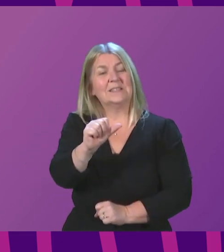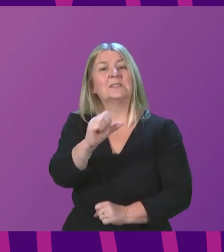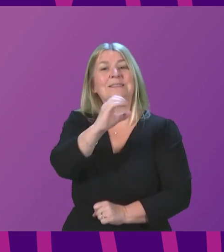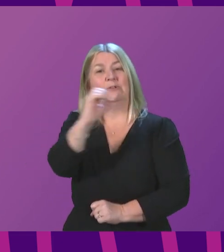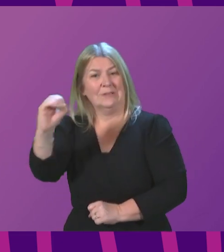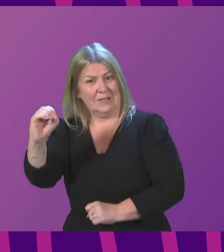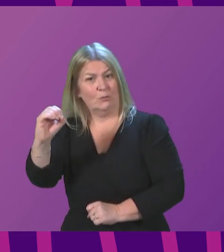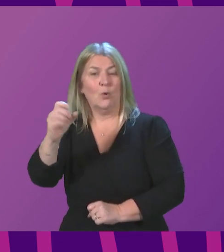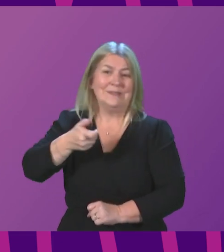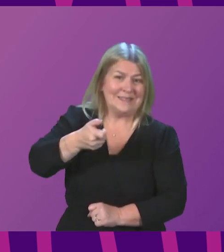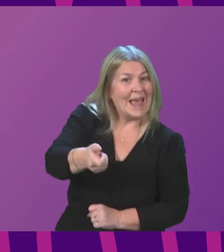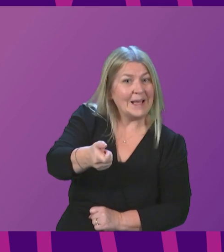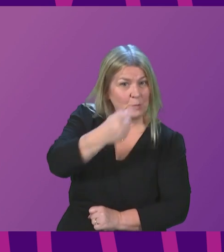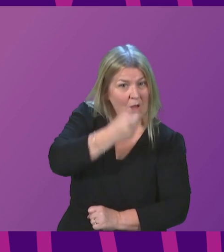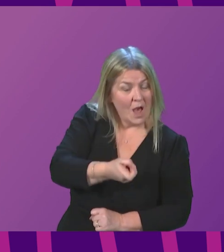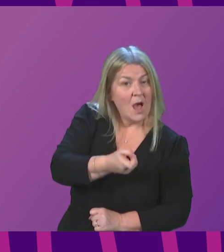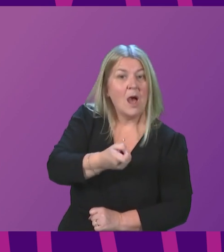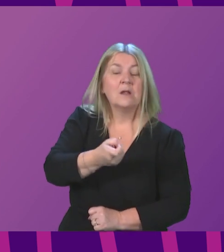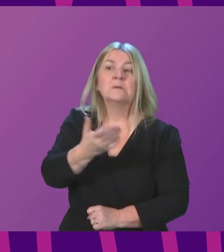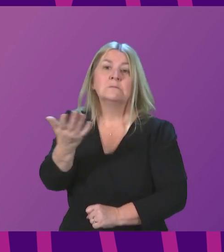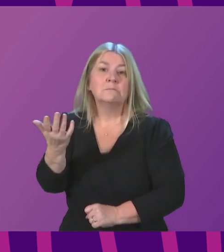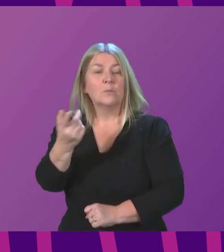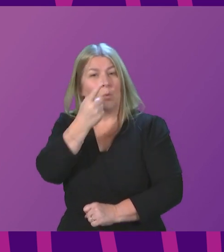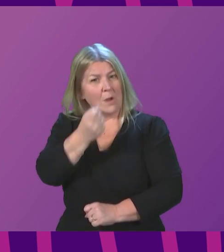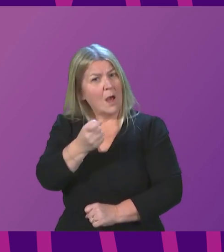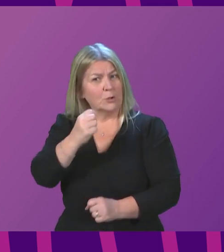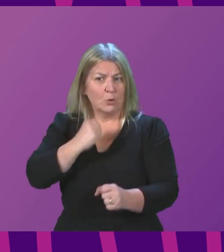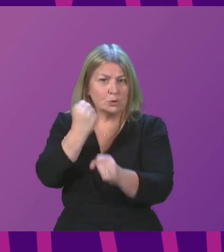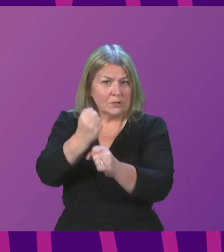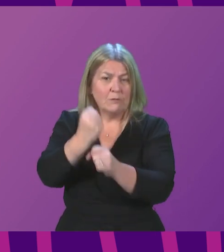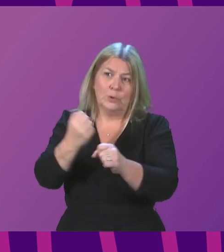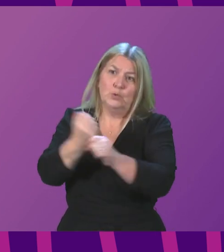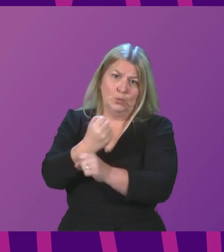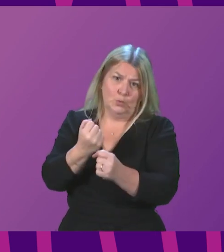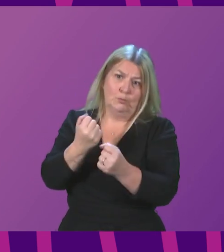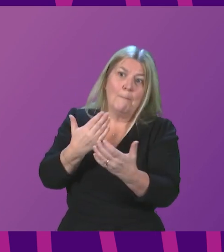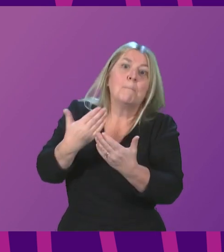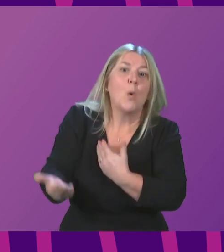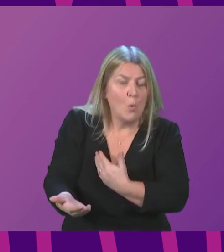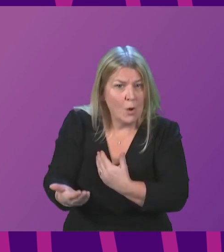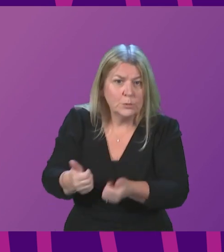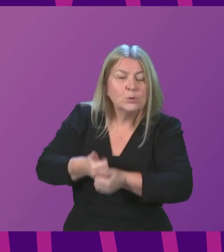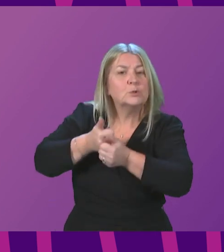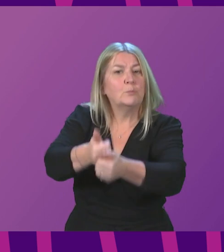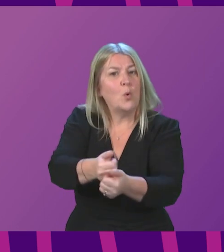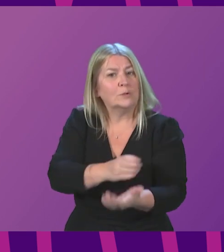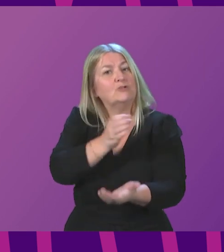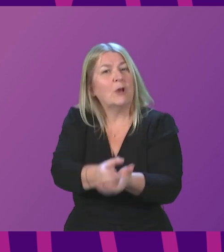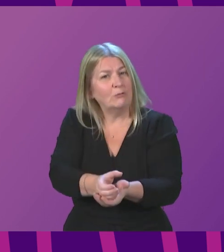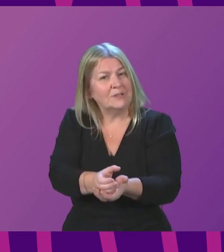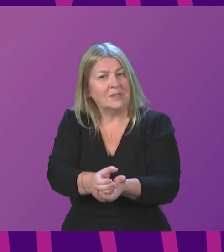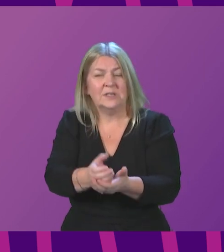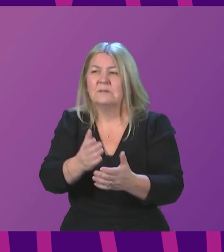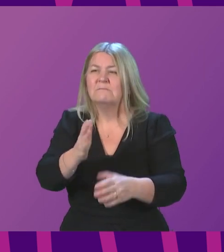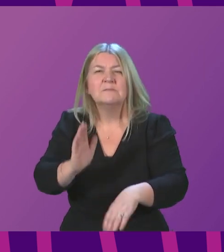and will the Scottish government do everything it can to support the charity's mission which is for every missing child and